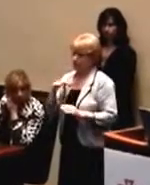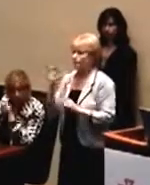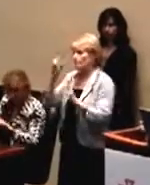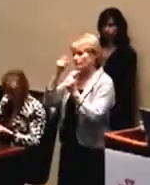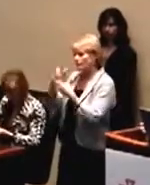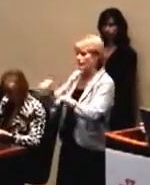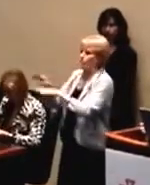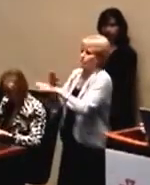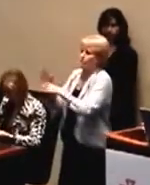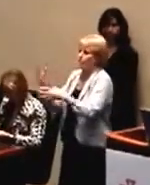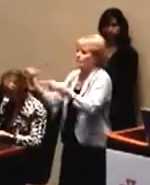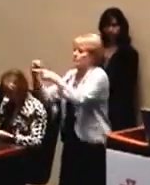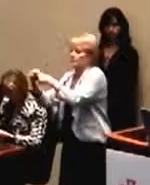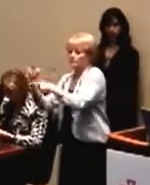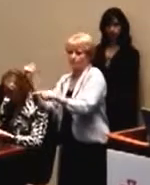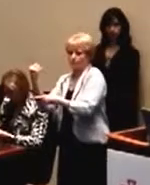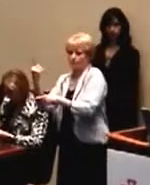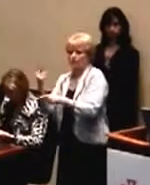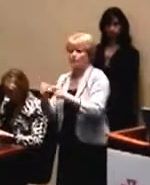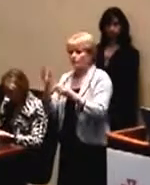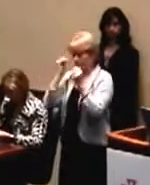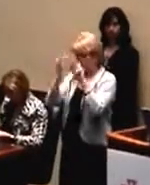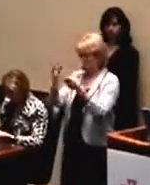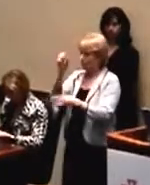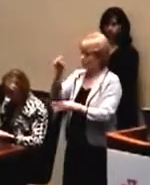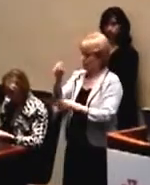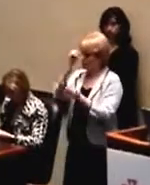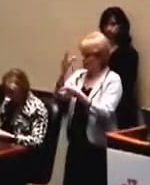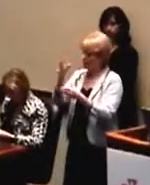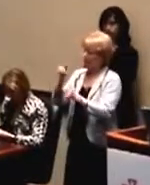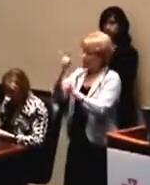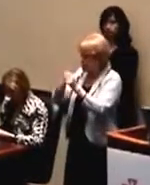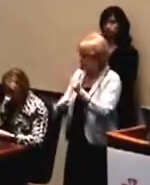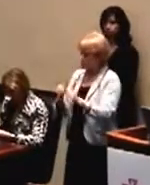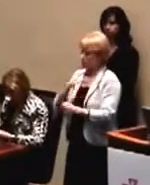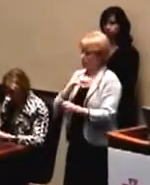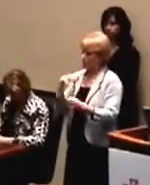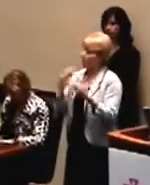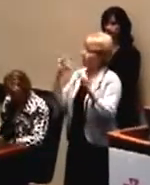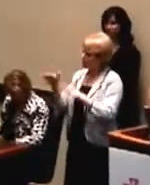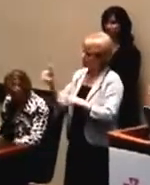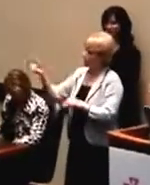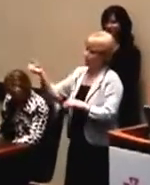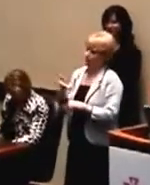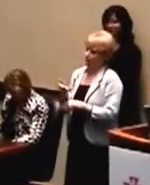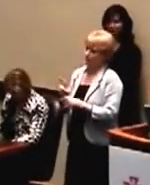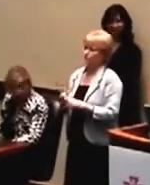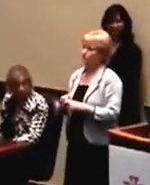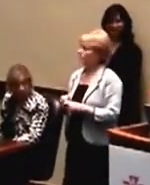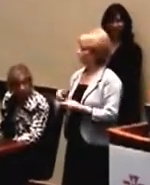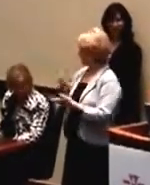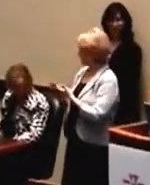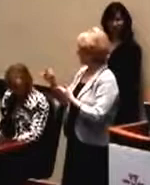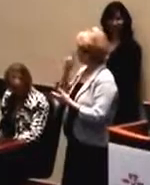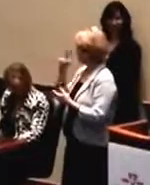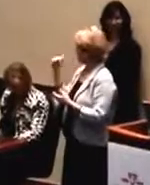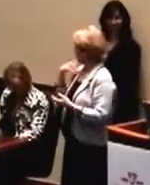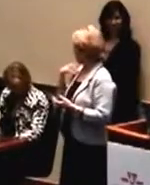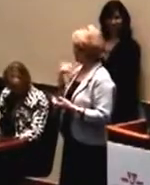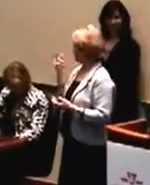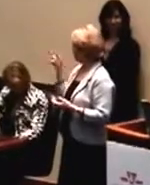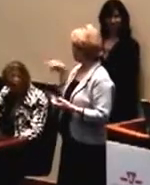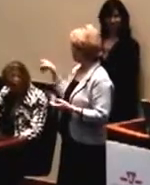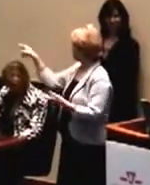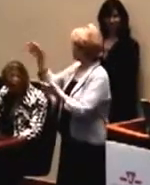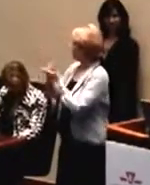busy people, so maybe he had a classroom tonight. But just for your information, every single city councillor was invited to this, and it's good to see that we've got a number